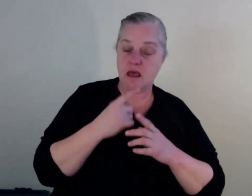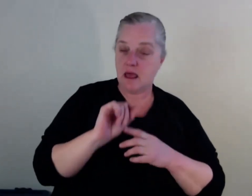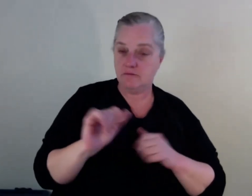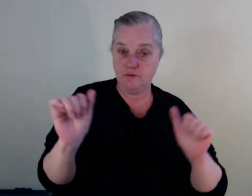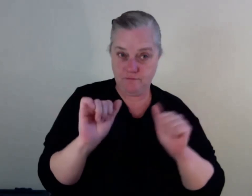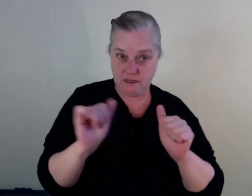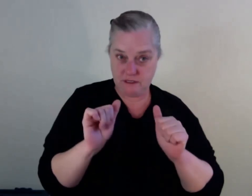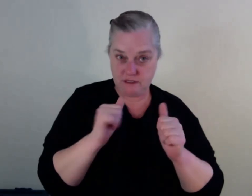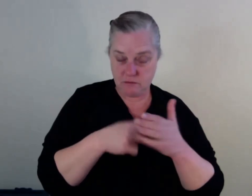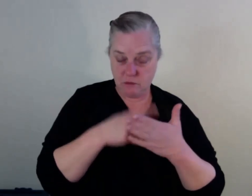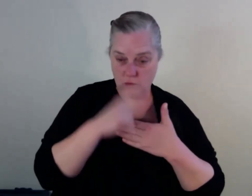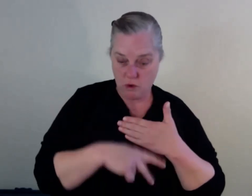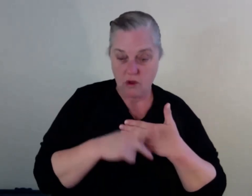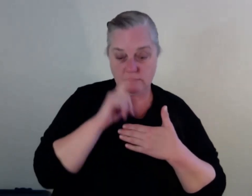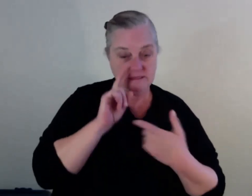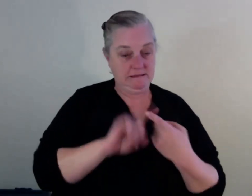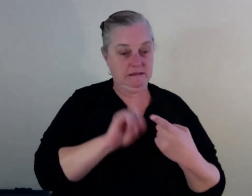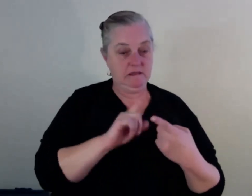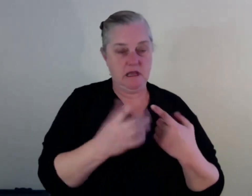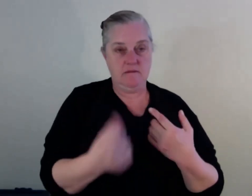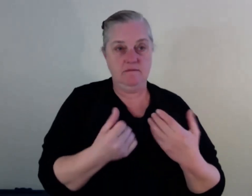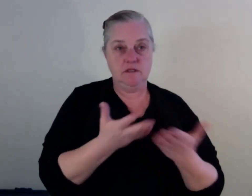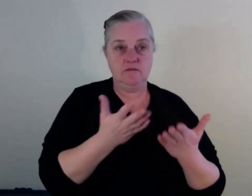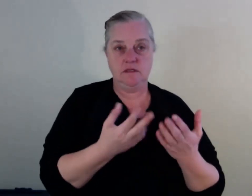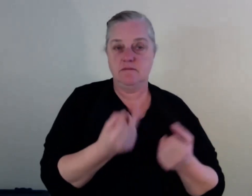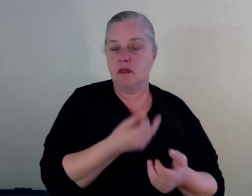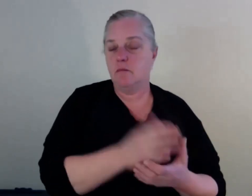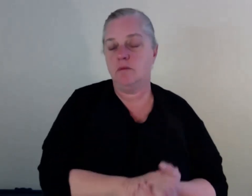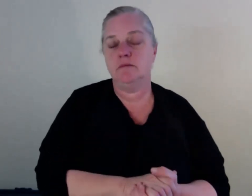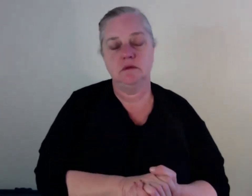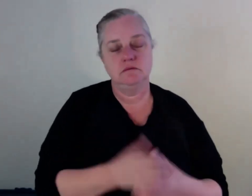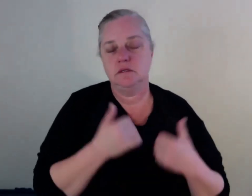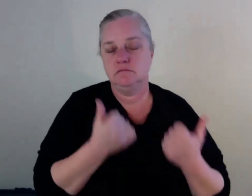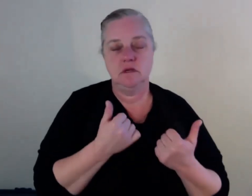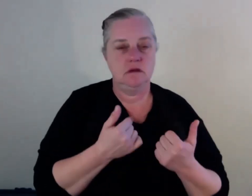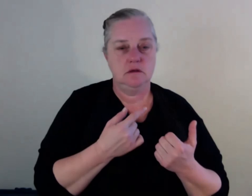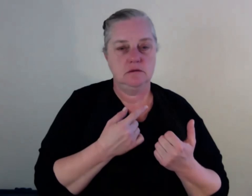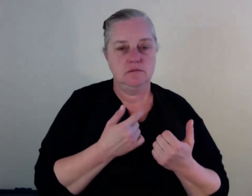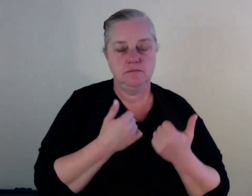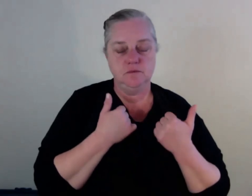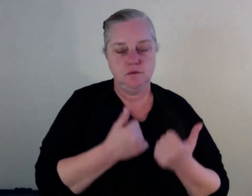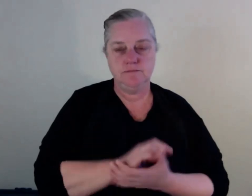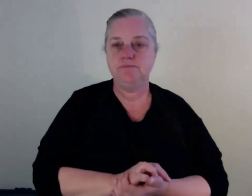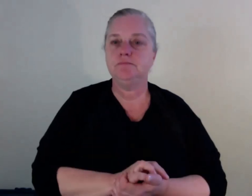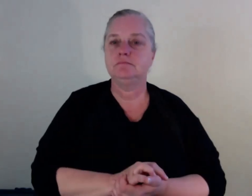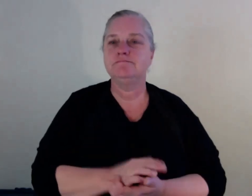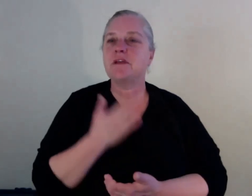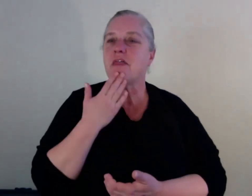very much. Thanks so much, Bass. And thanks for everyone who asked those questions. Um, and I'm sorry, I think there might've been one we missed. So I'm